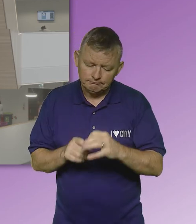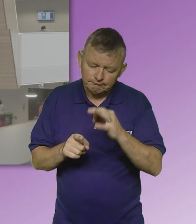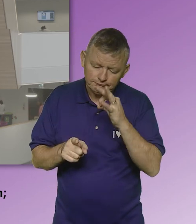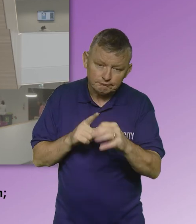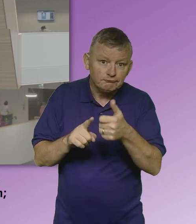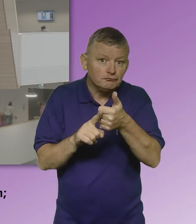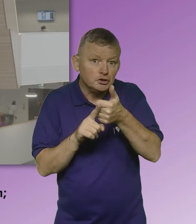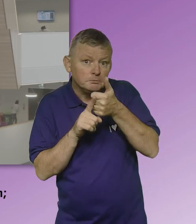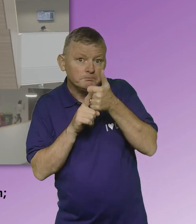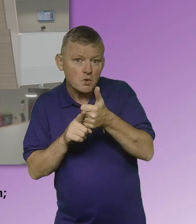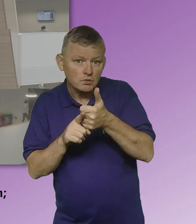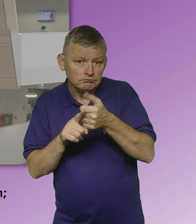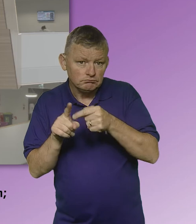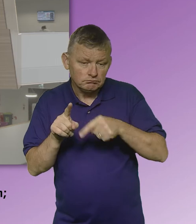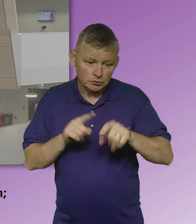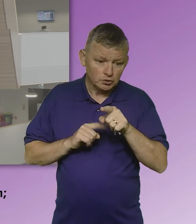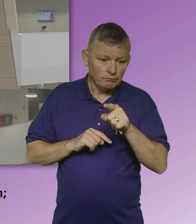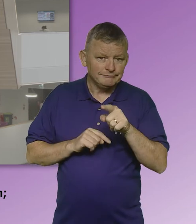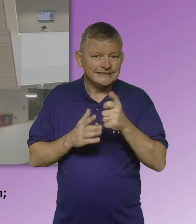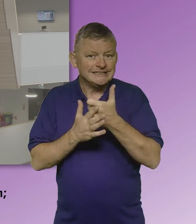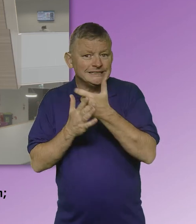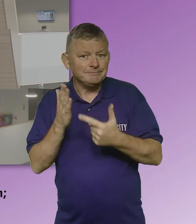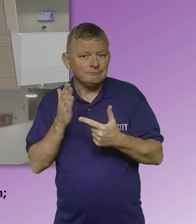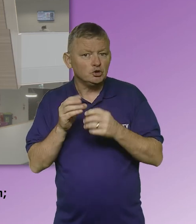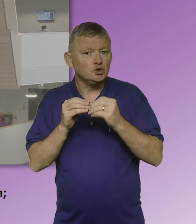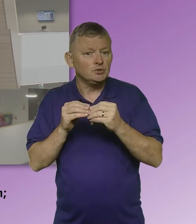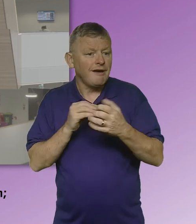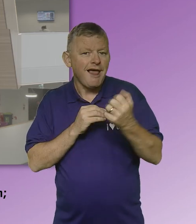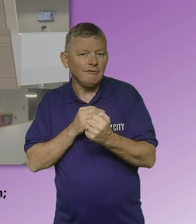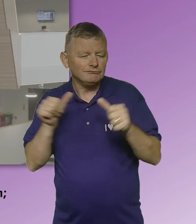Specific support is available to complete a disabled students allowance application.